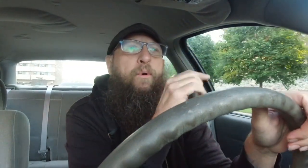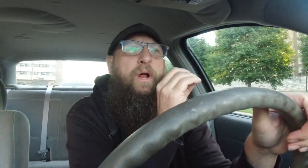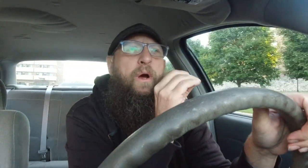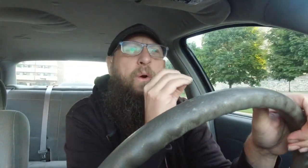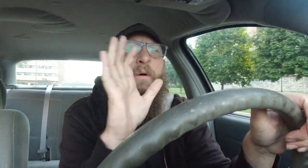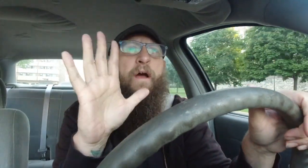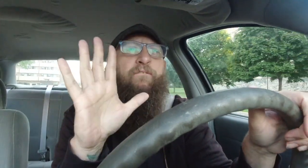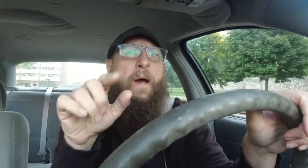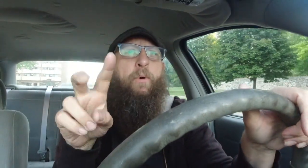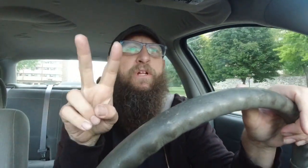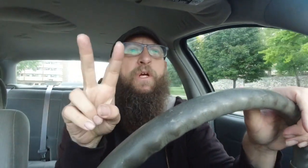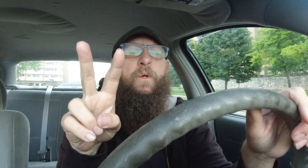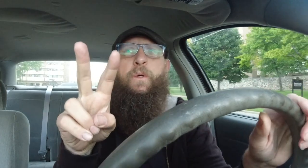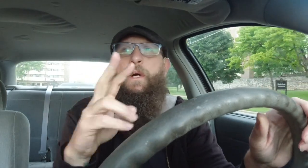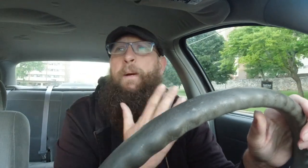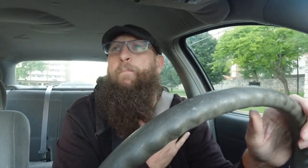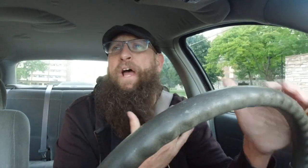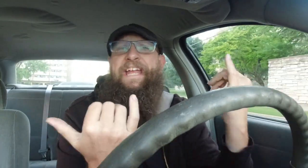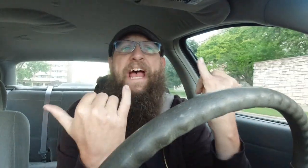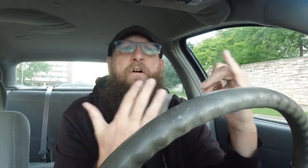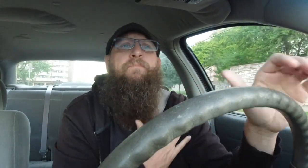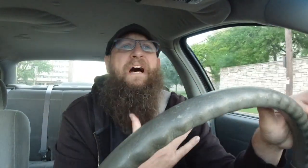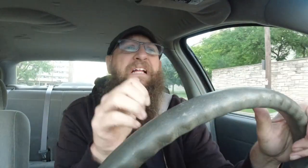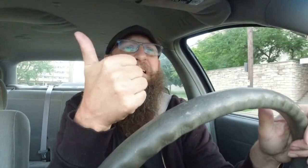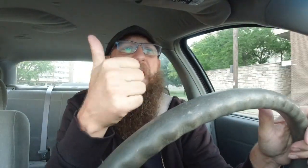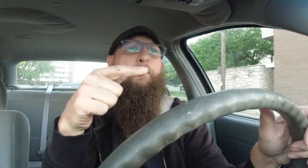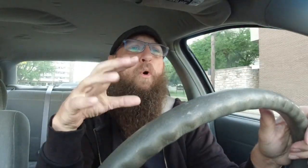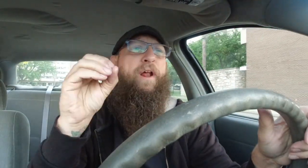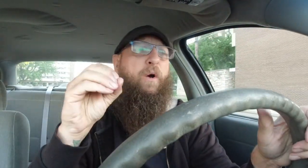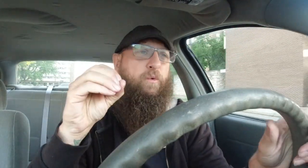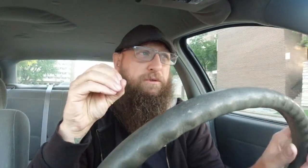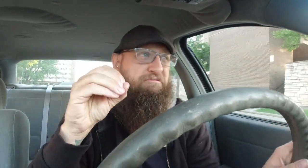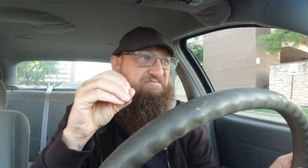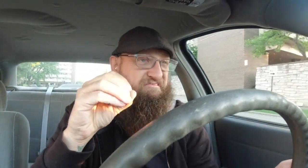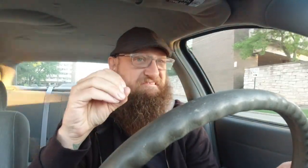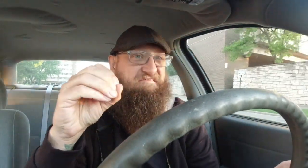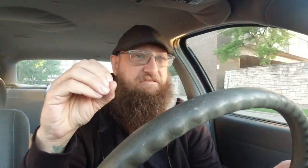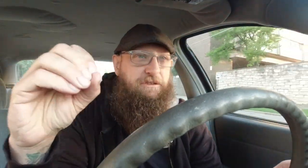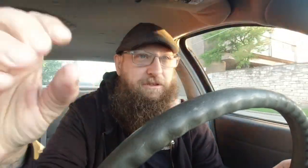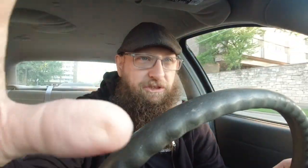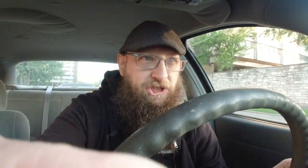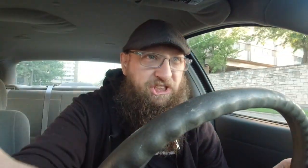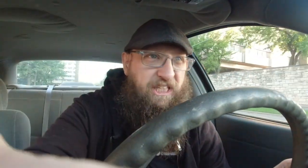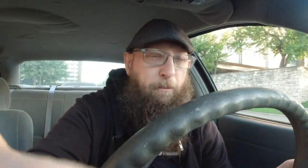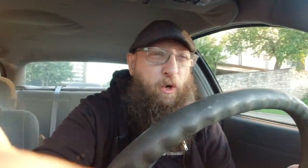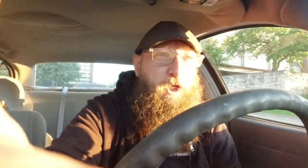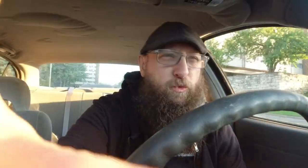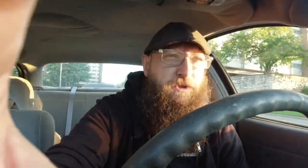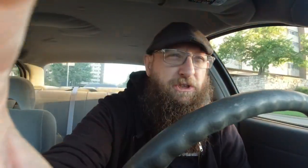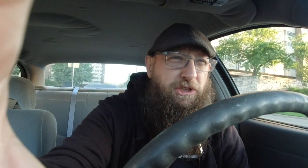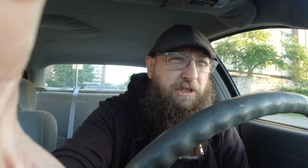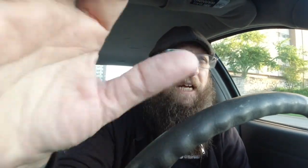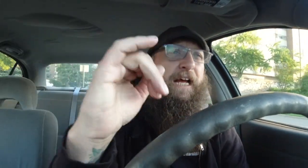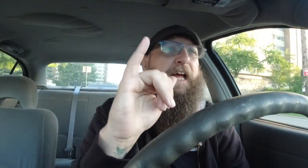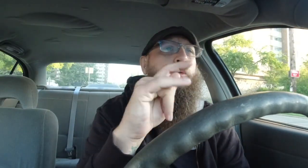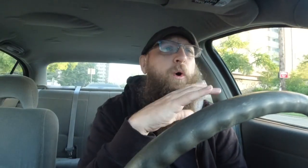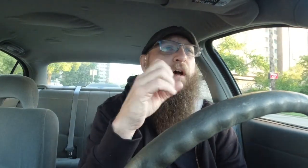.0 5.2 right now if mine is 10.0 it runs